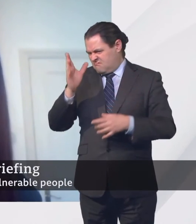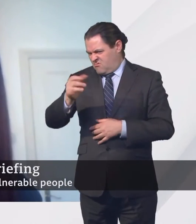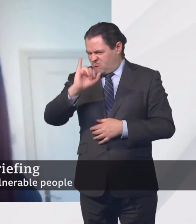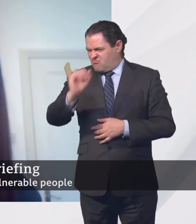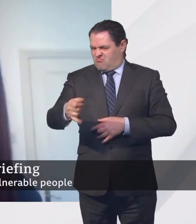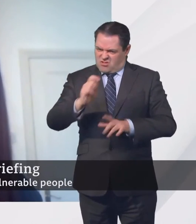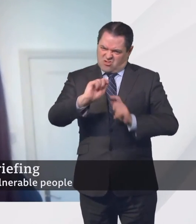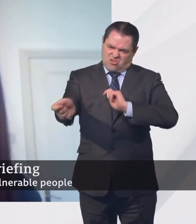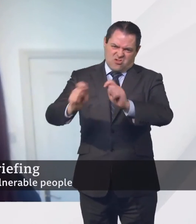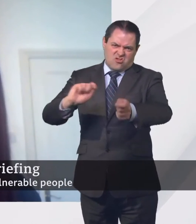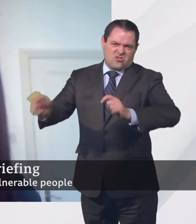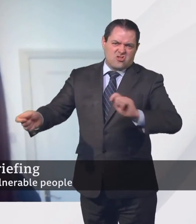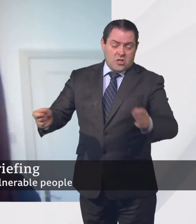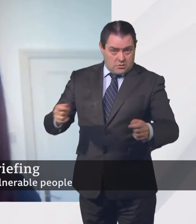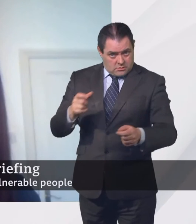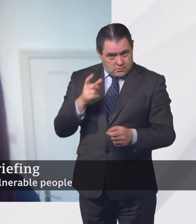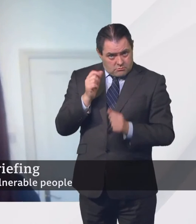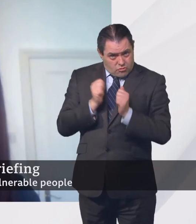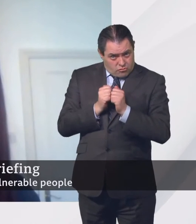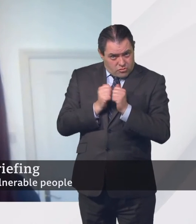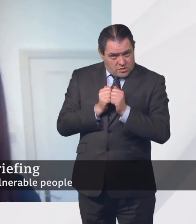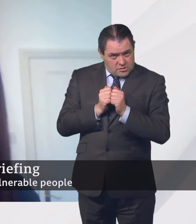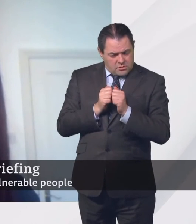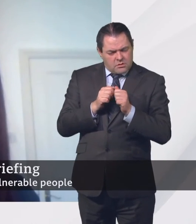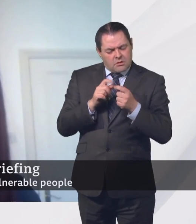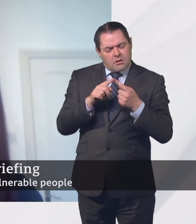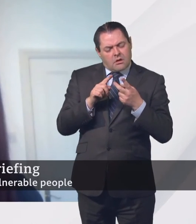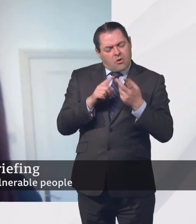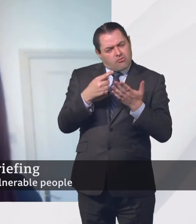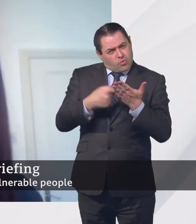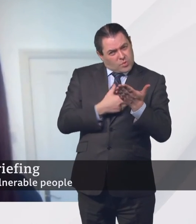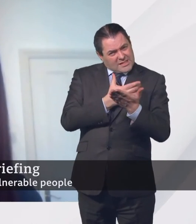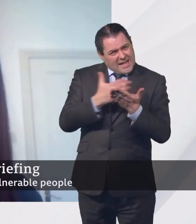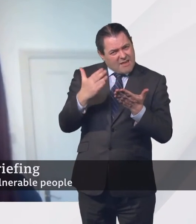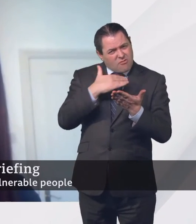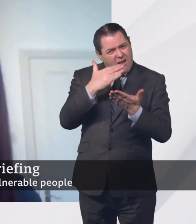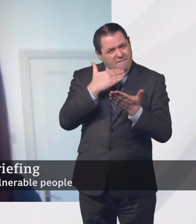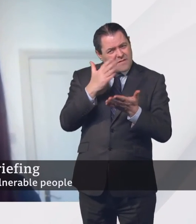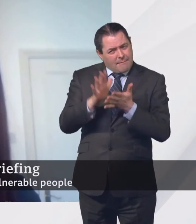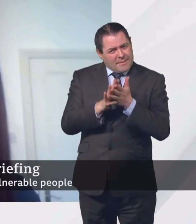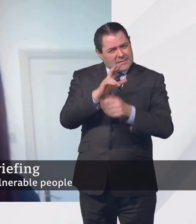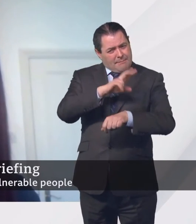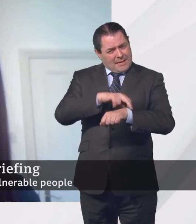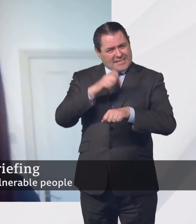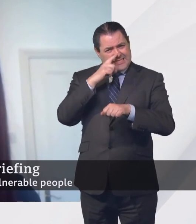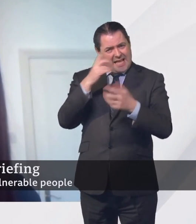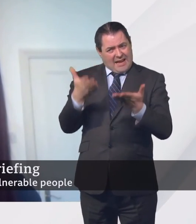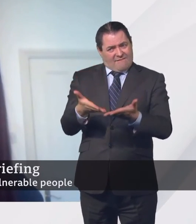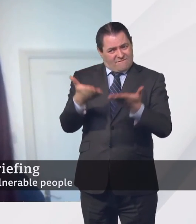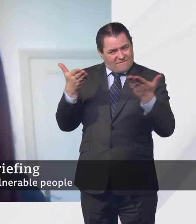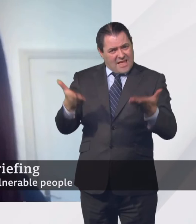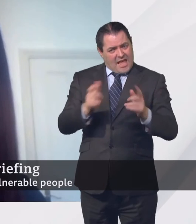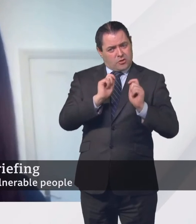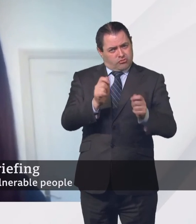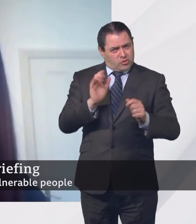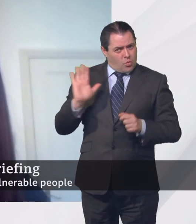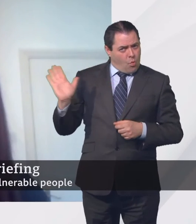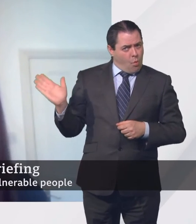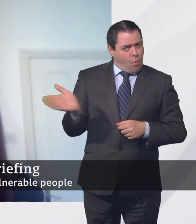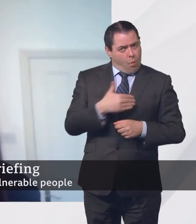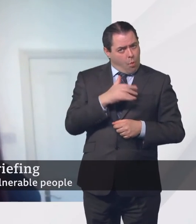appropriate? And are you confident that the rules are clear enough to facilitate a consistent and fair approach to policing across the country?